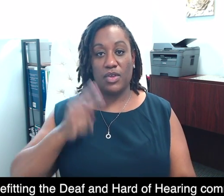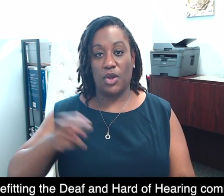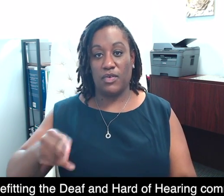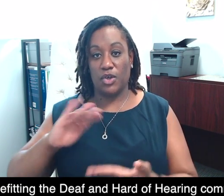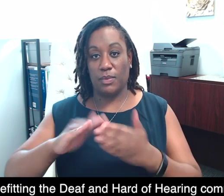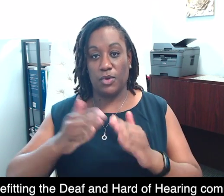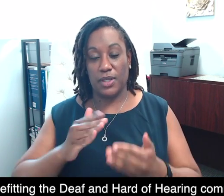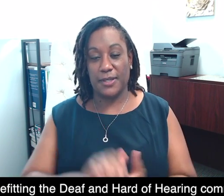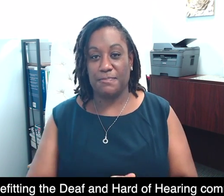community.